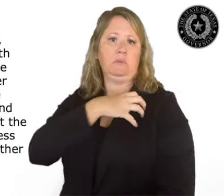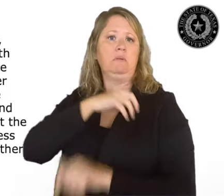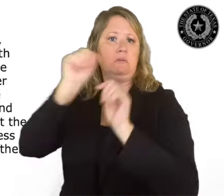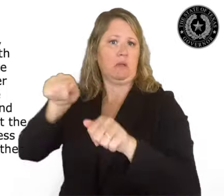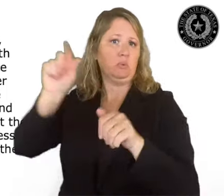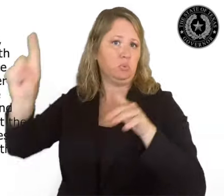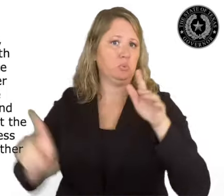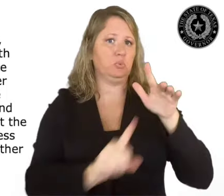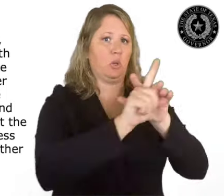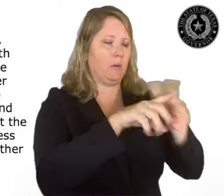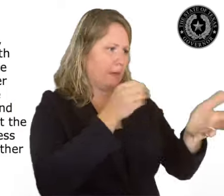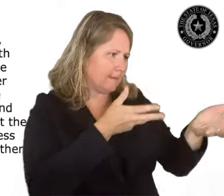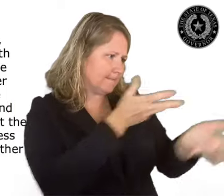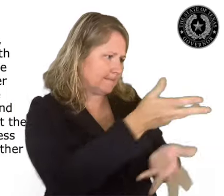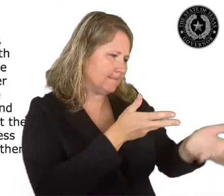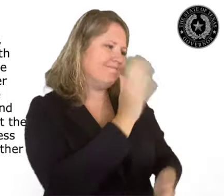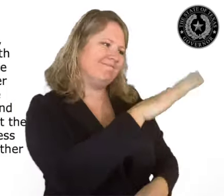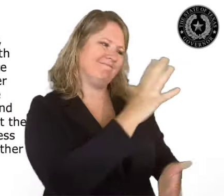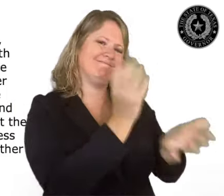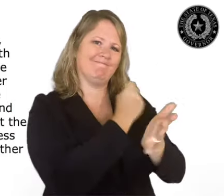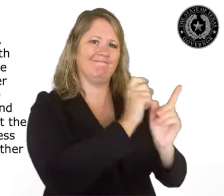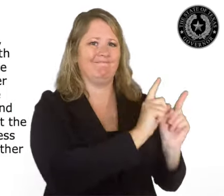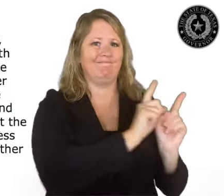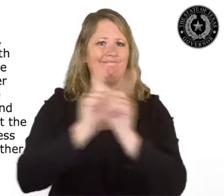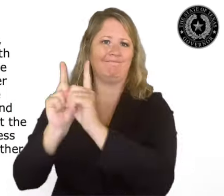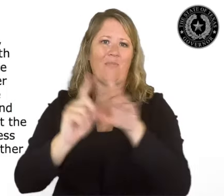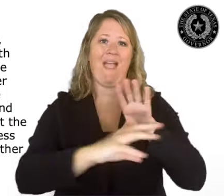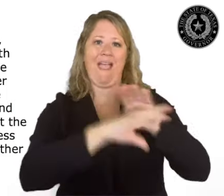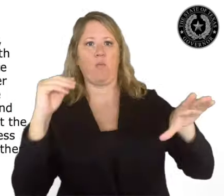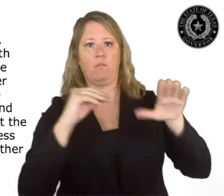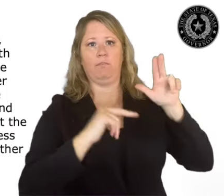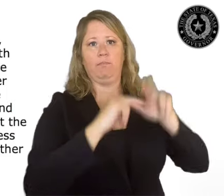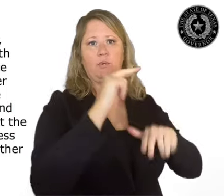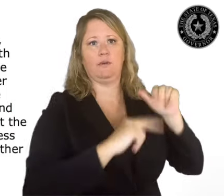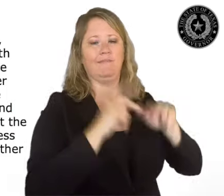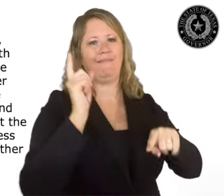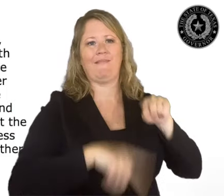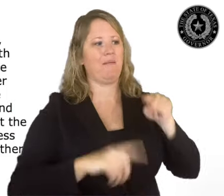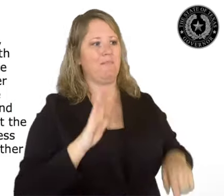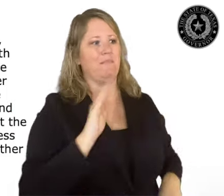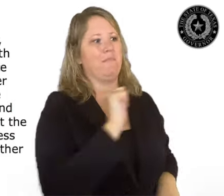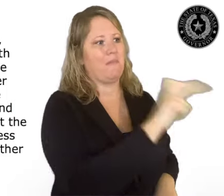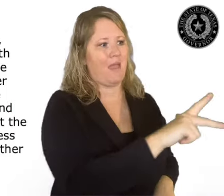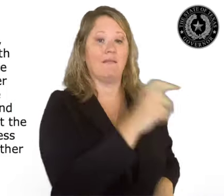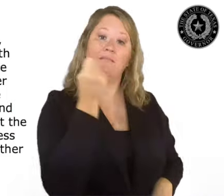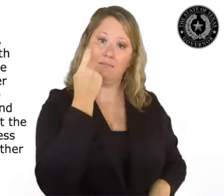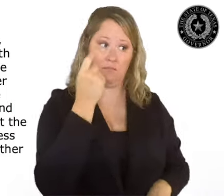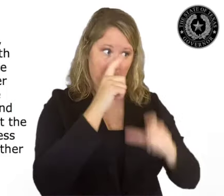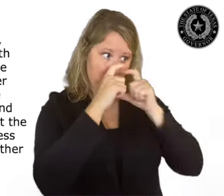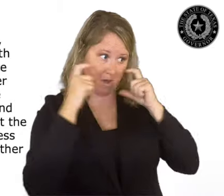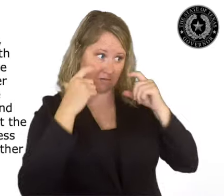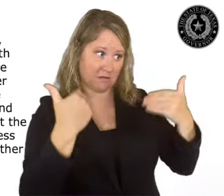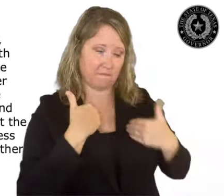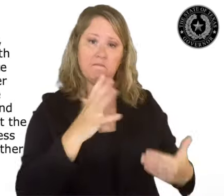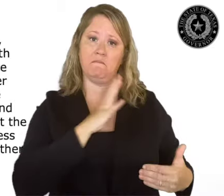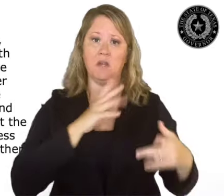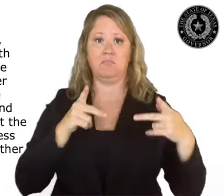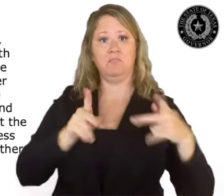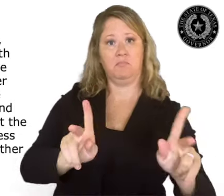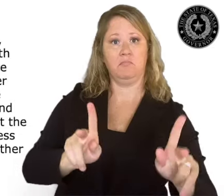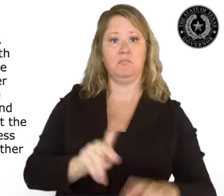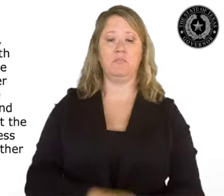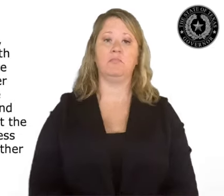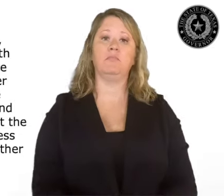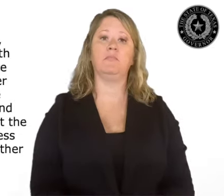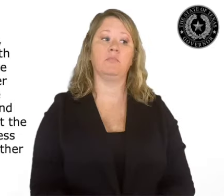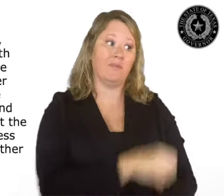order may act to enforce trespassing laws and remove violators at the request of a business establishment. or